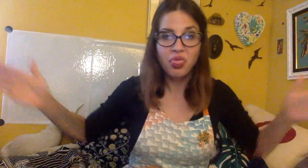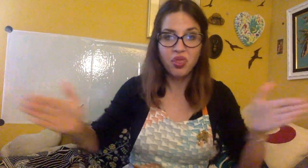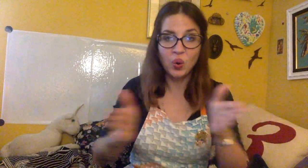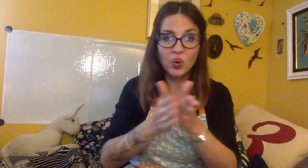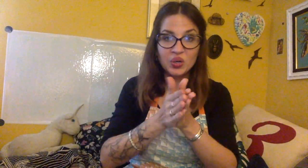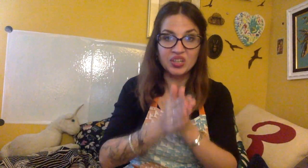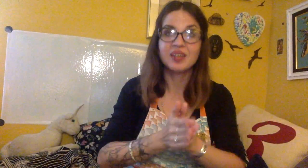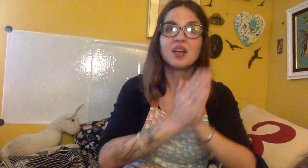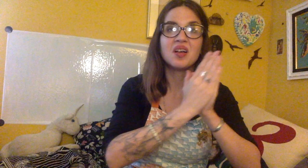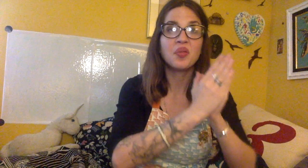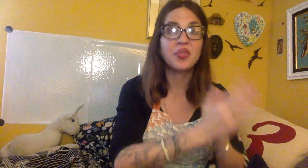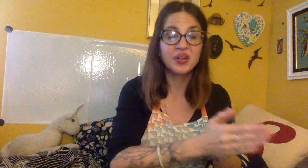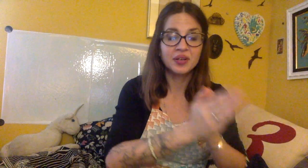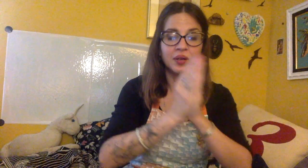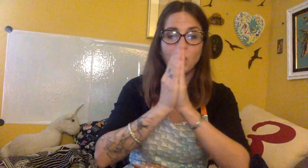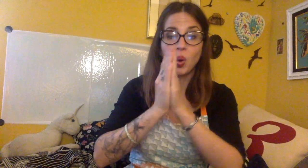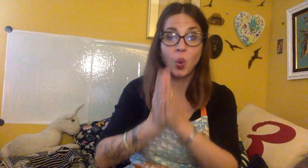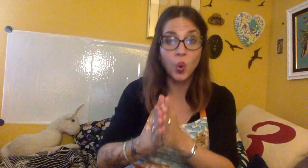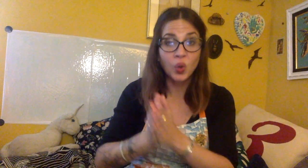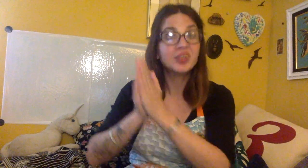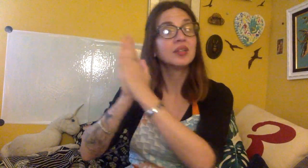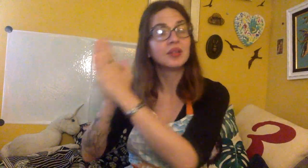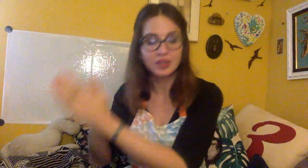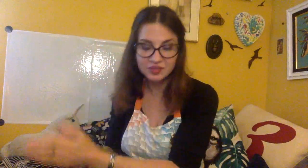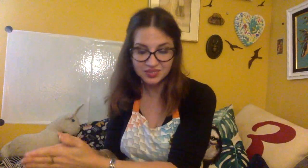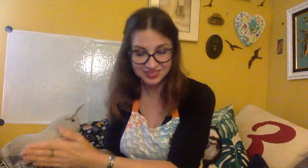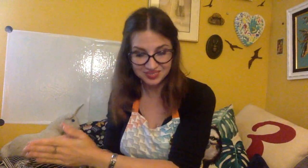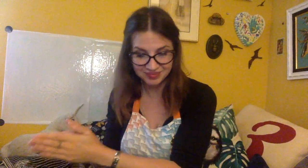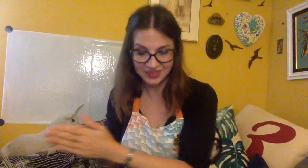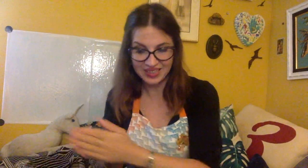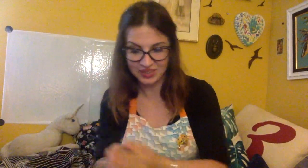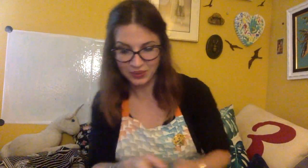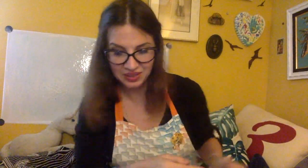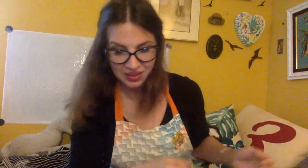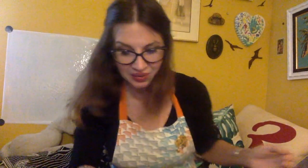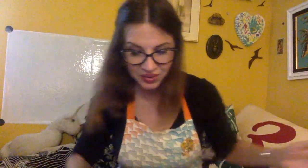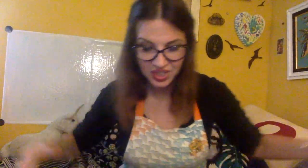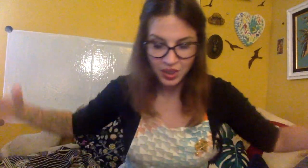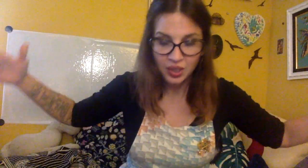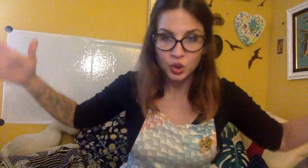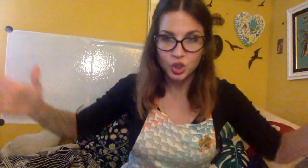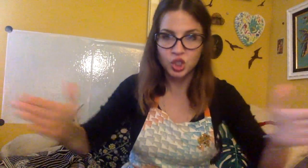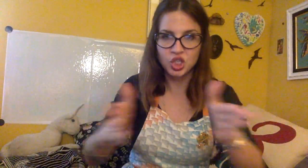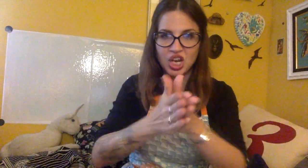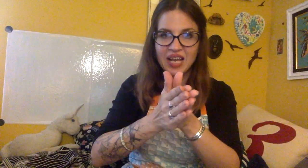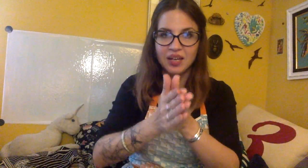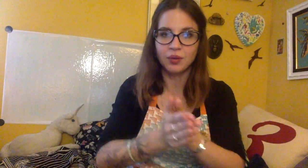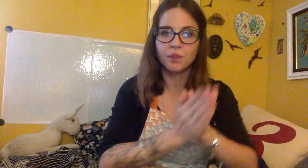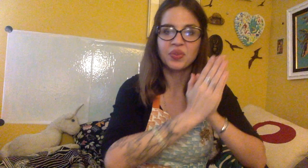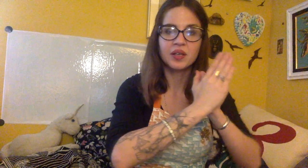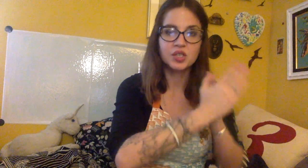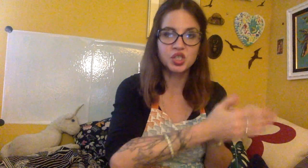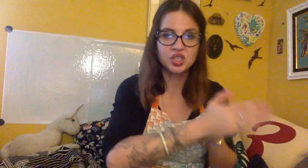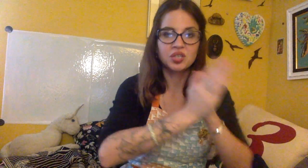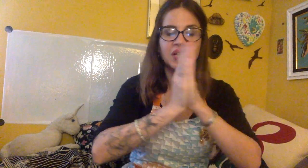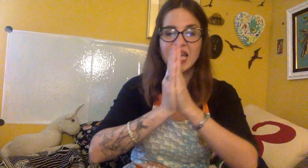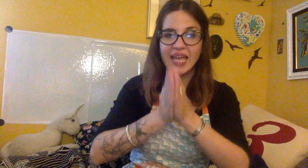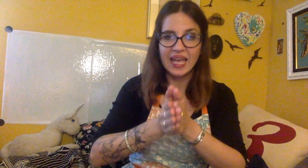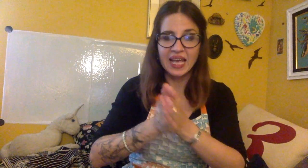Thorn. Th. Or. N. There we go. Shell. Sh. E.